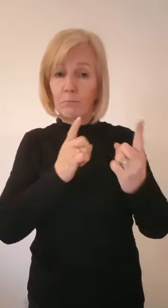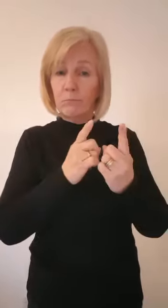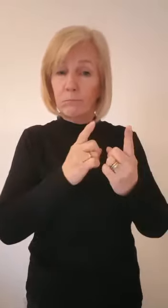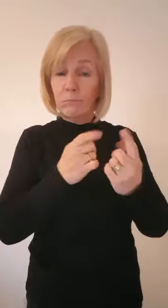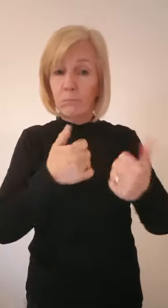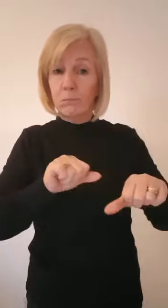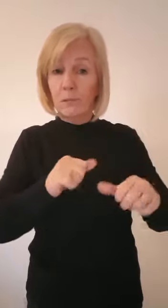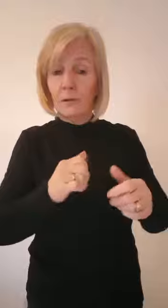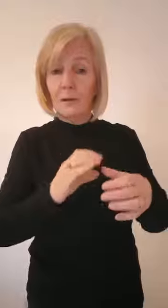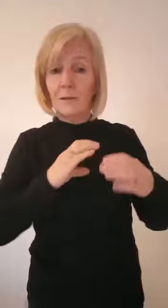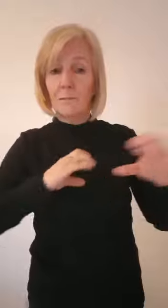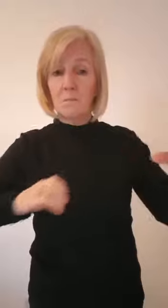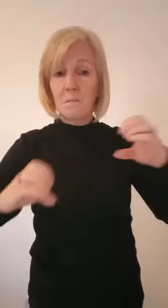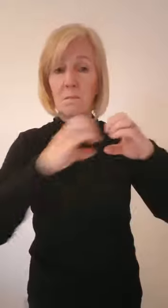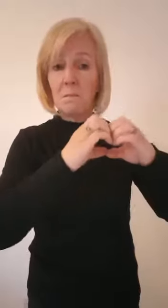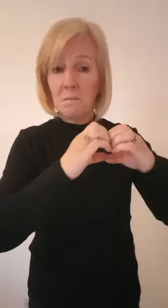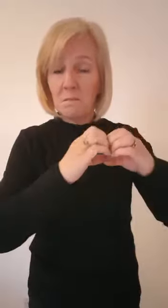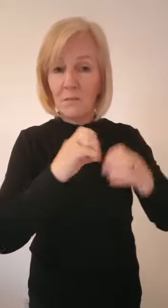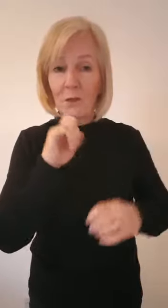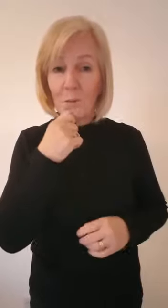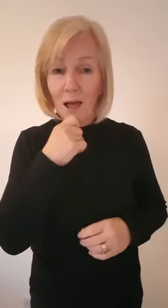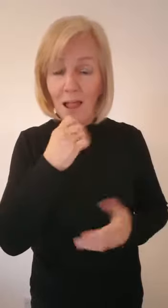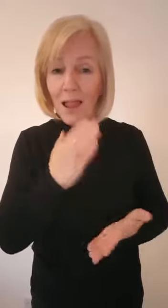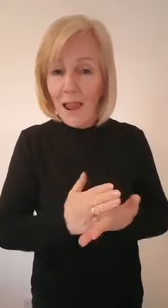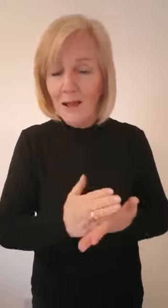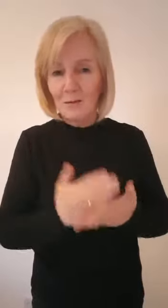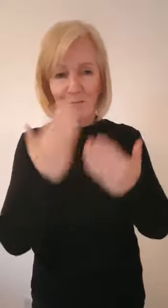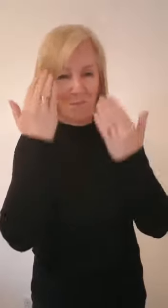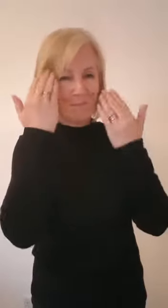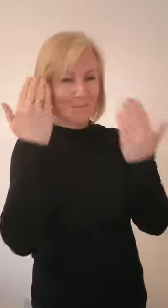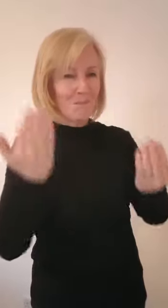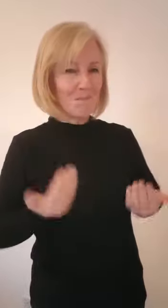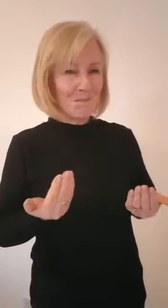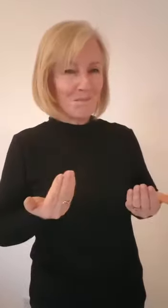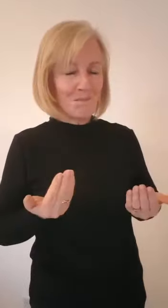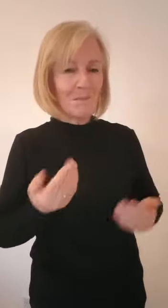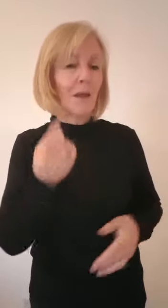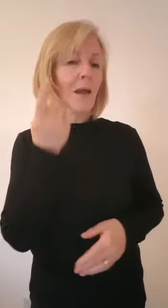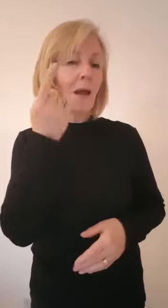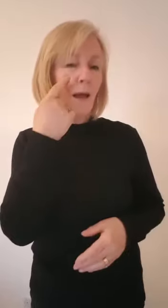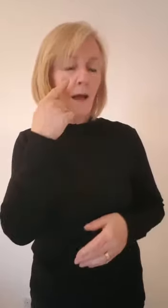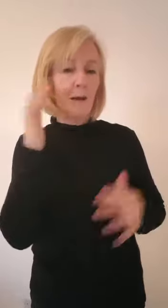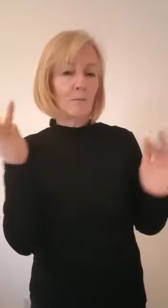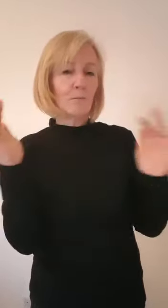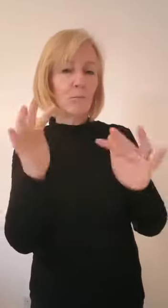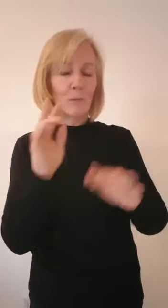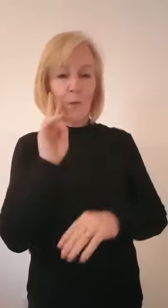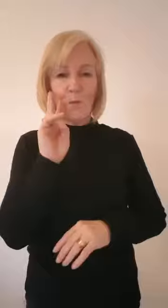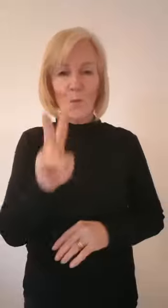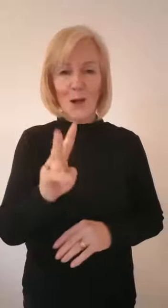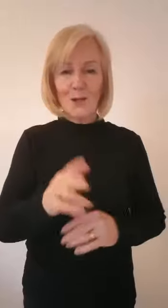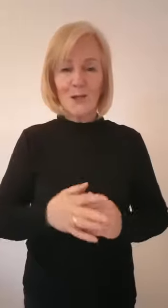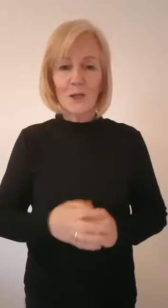The Crooked Spire has got everything. Murder, mystery